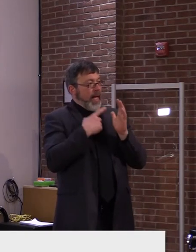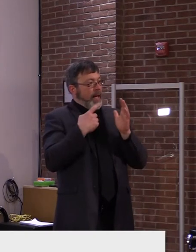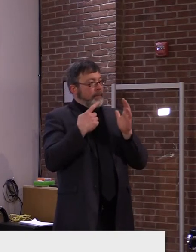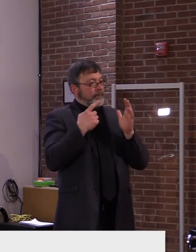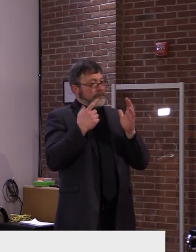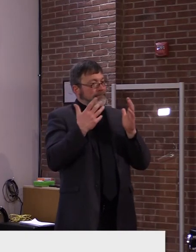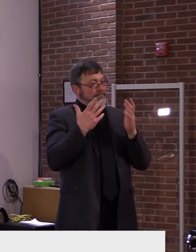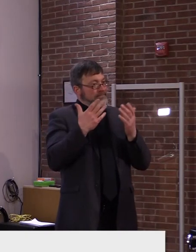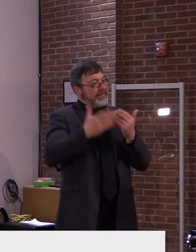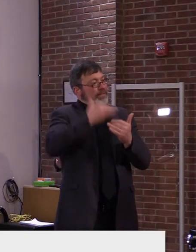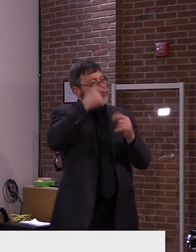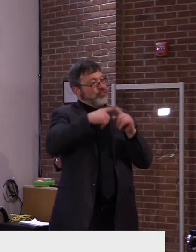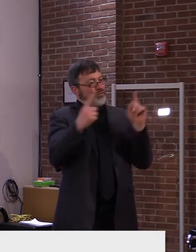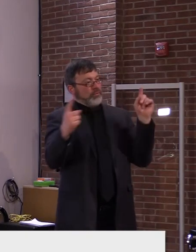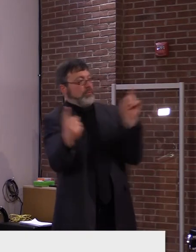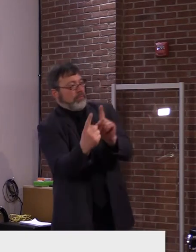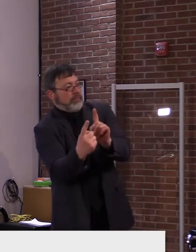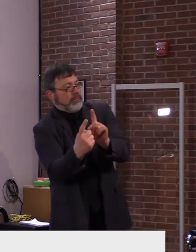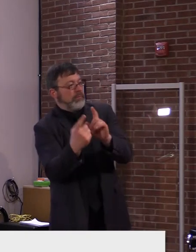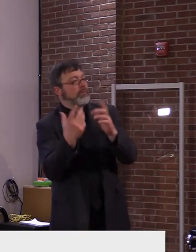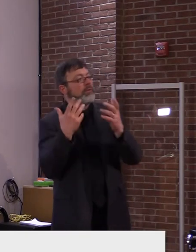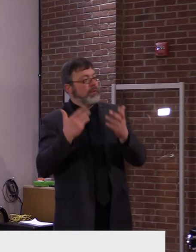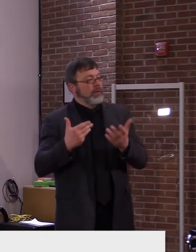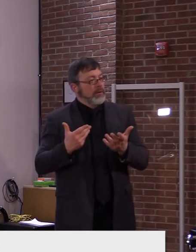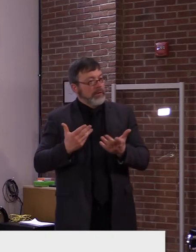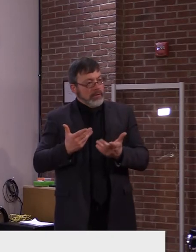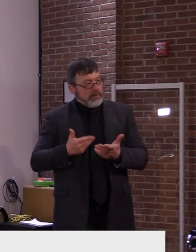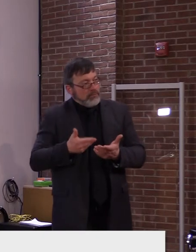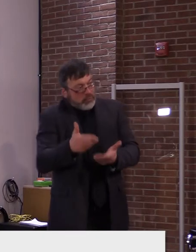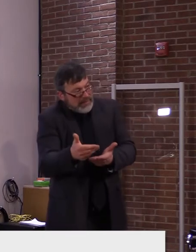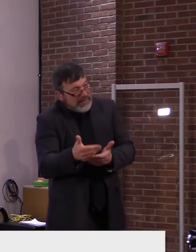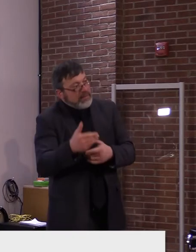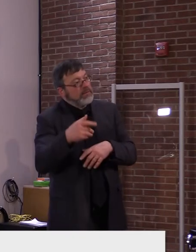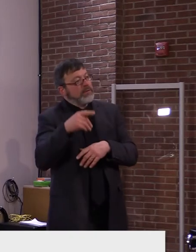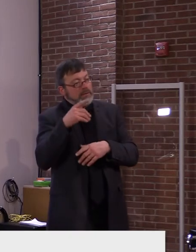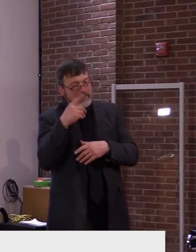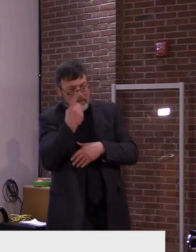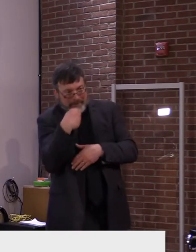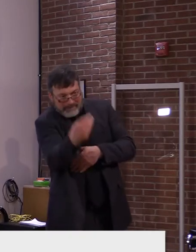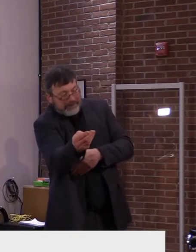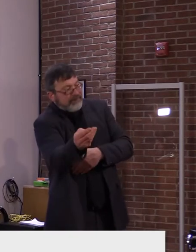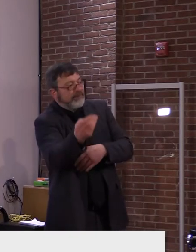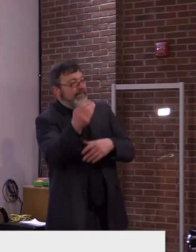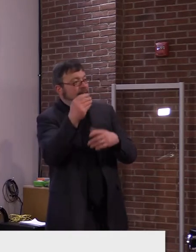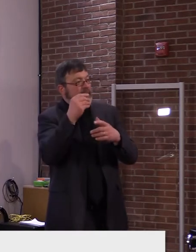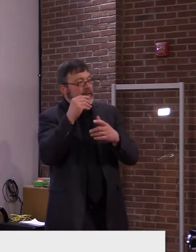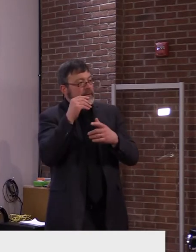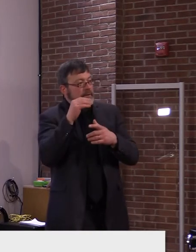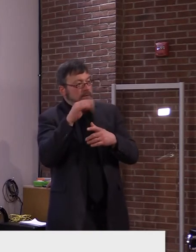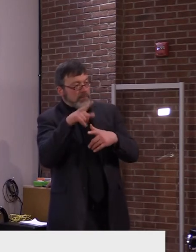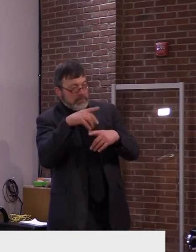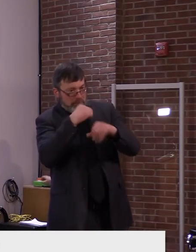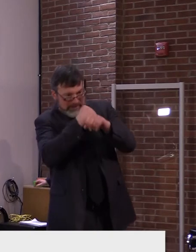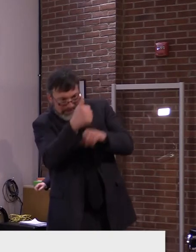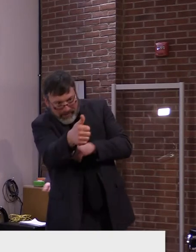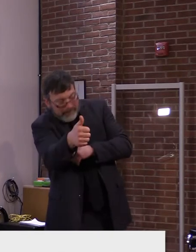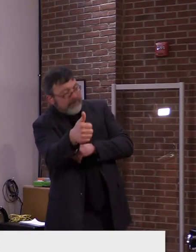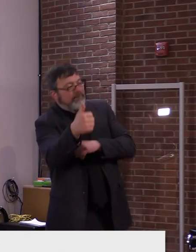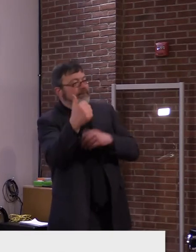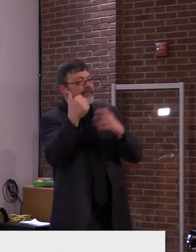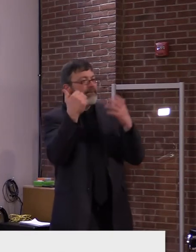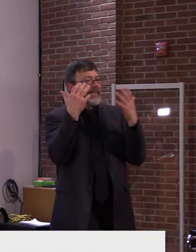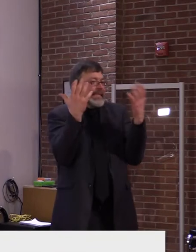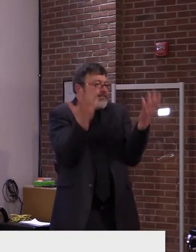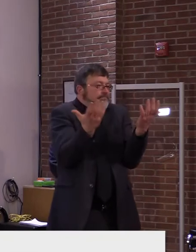take-home doses, things of that sort that would allow them to, again, protect themselves in a pandemic, but still be